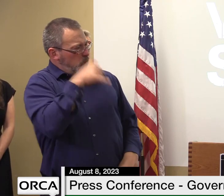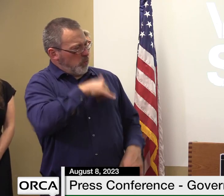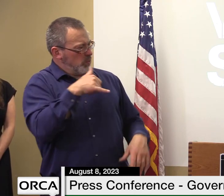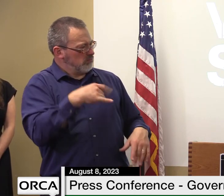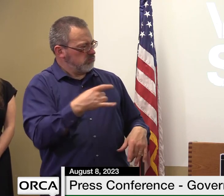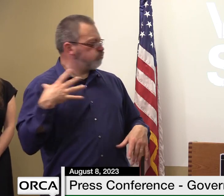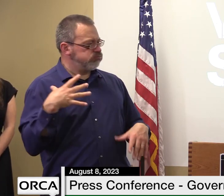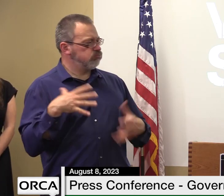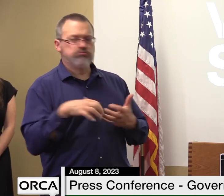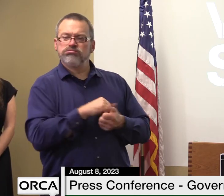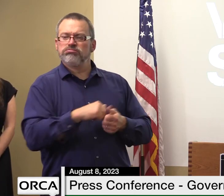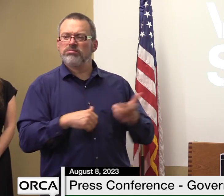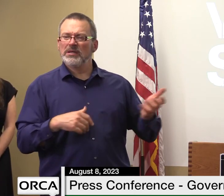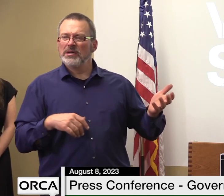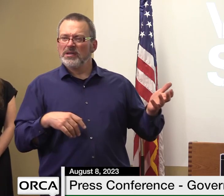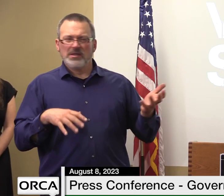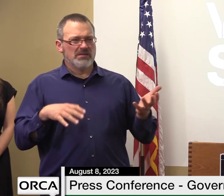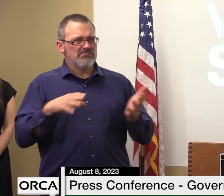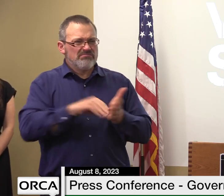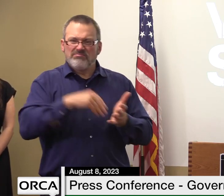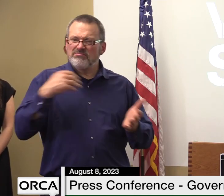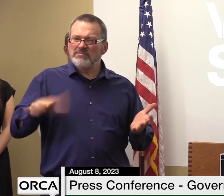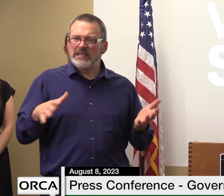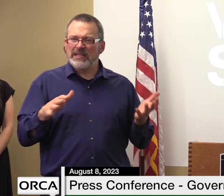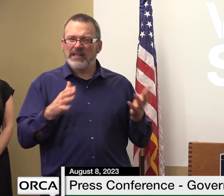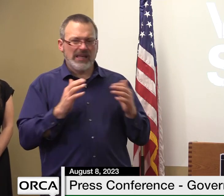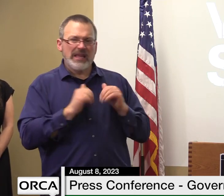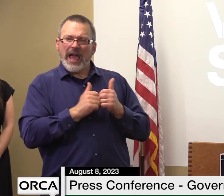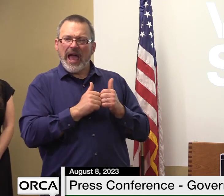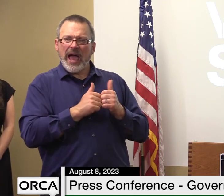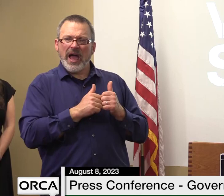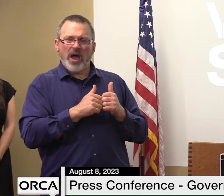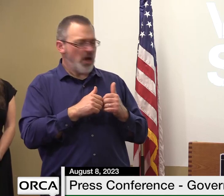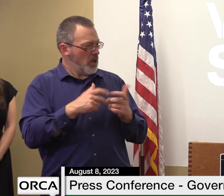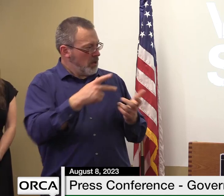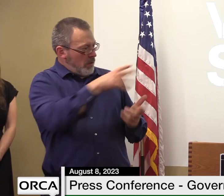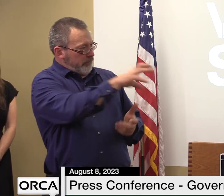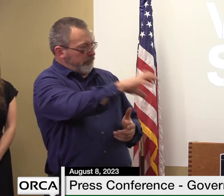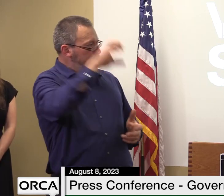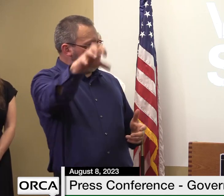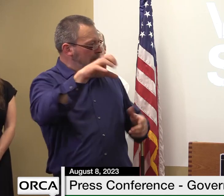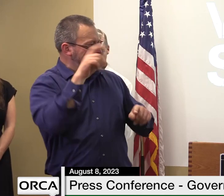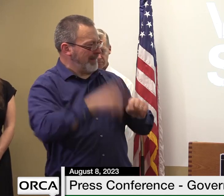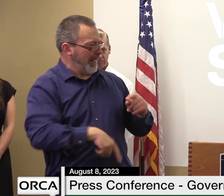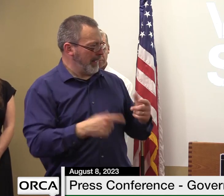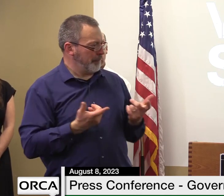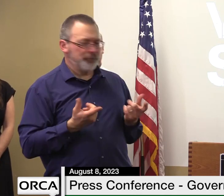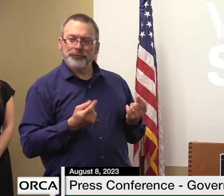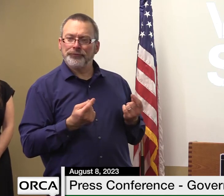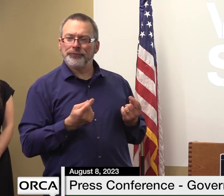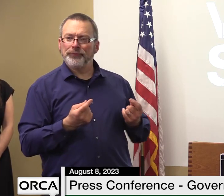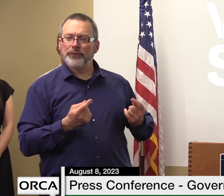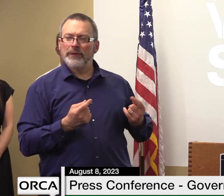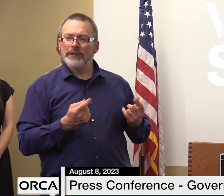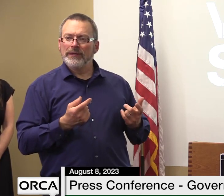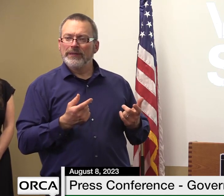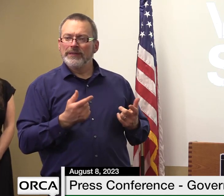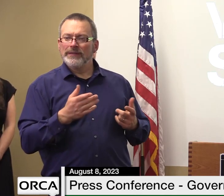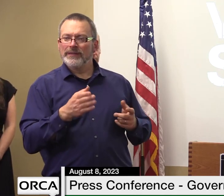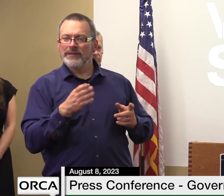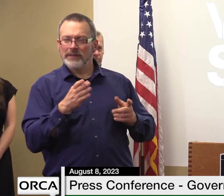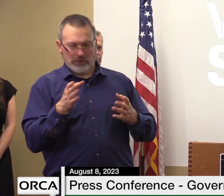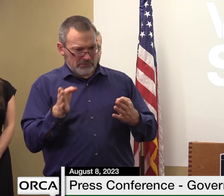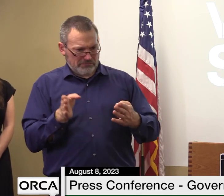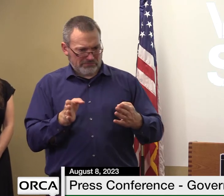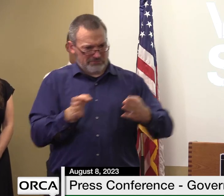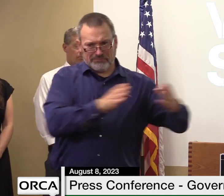rebuild it but you can't move it right i mean you can't just move it over 50 yards to get it out of the floodplain like how do you go